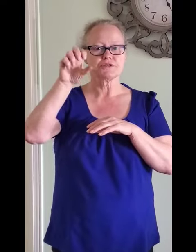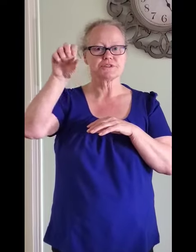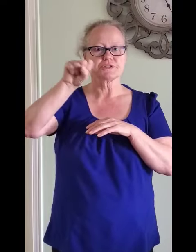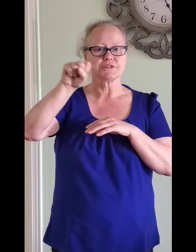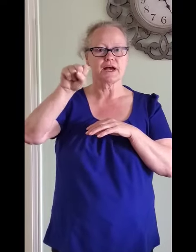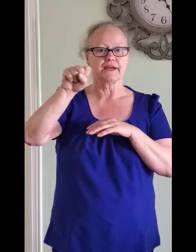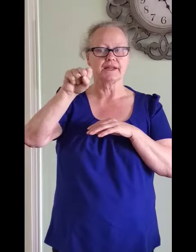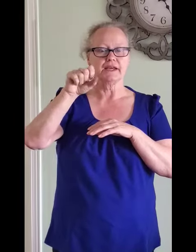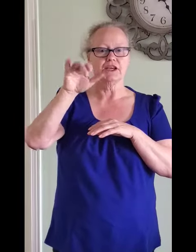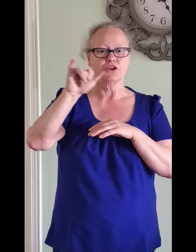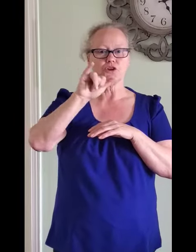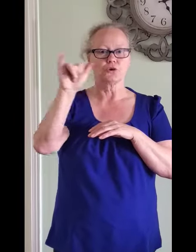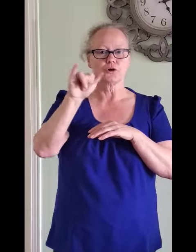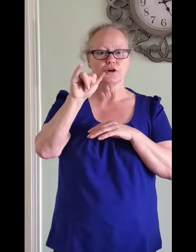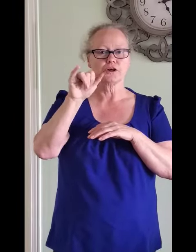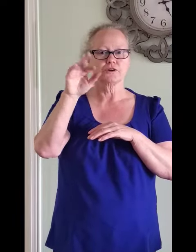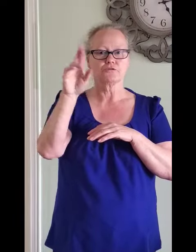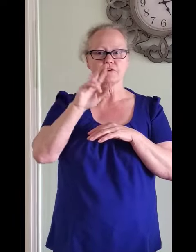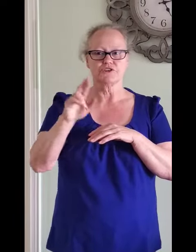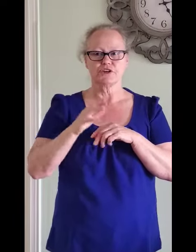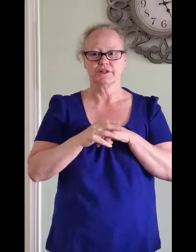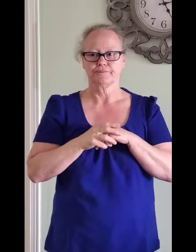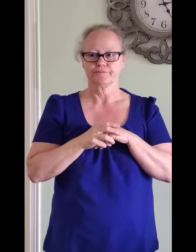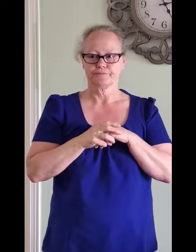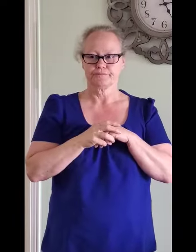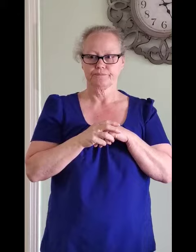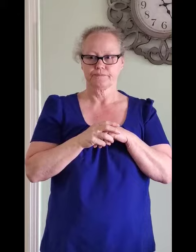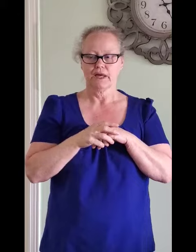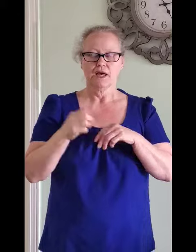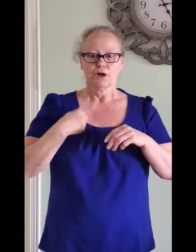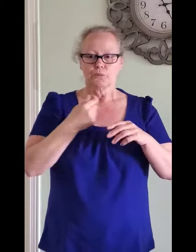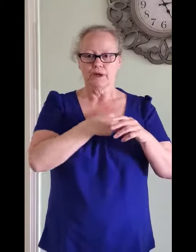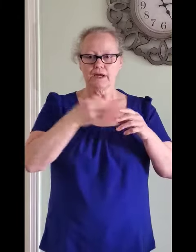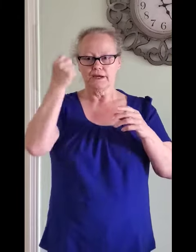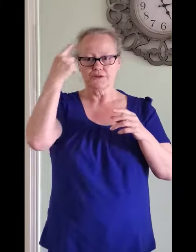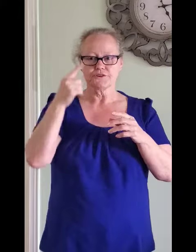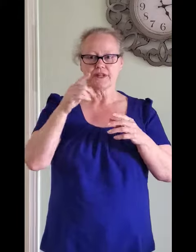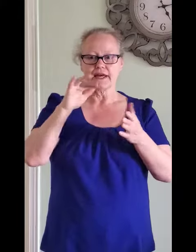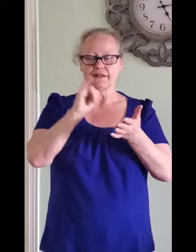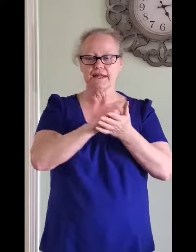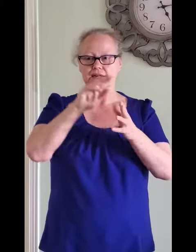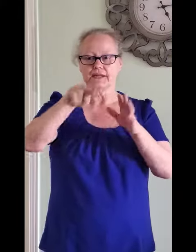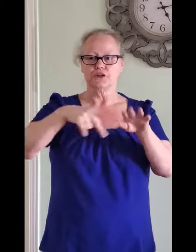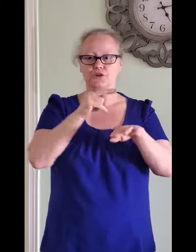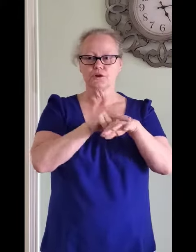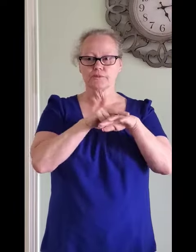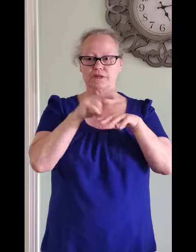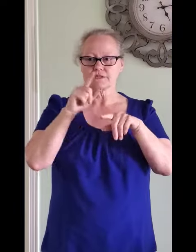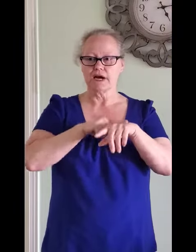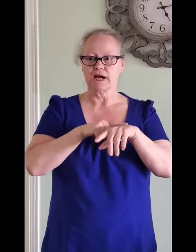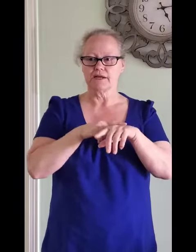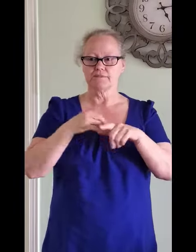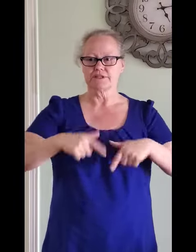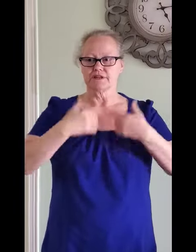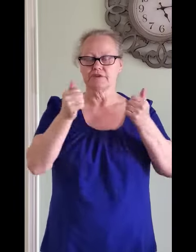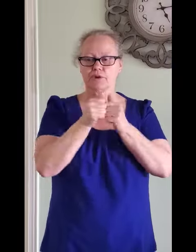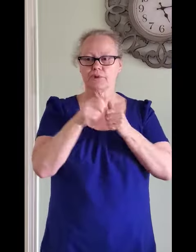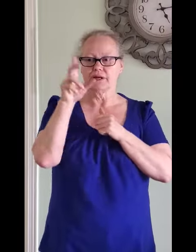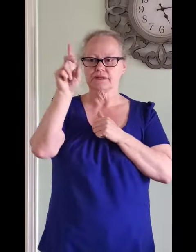Society, York Region. We understand that in normal times, living with